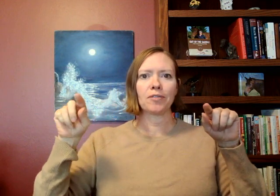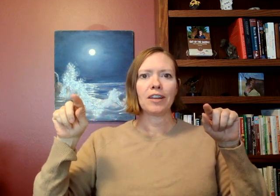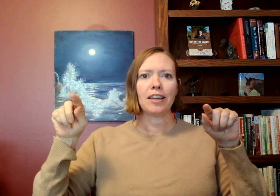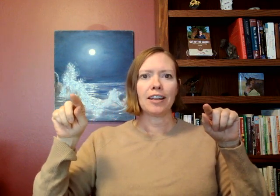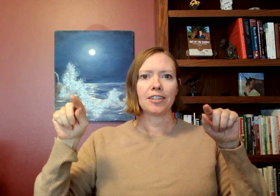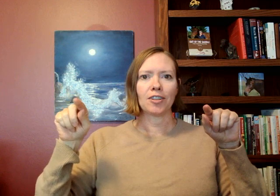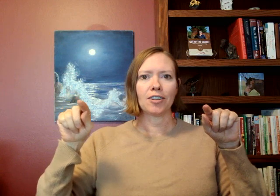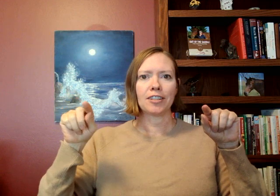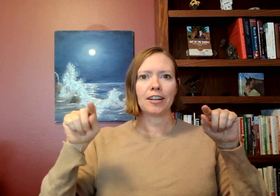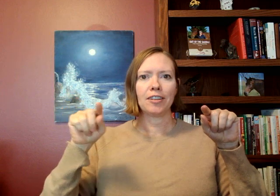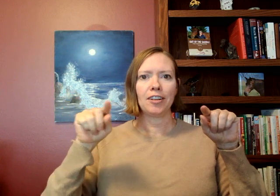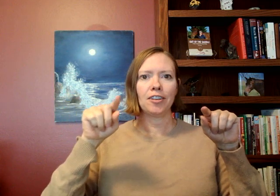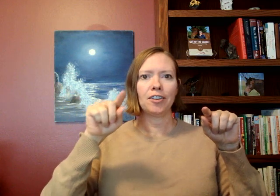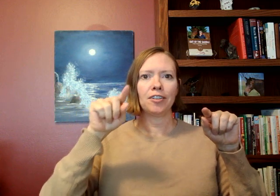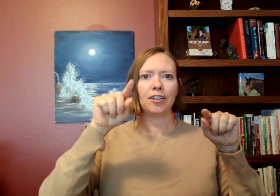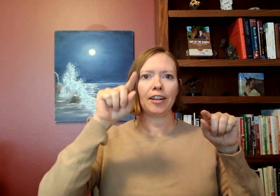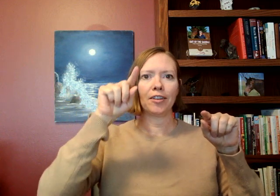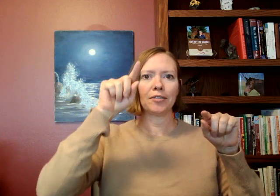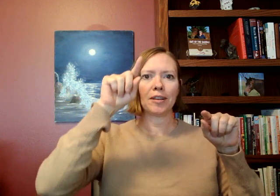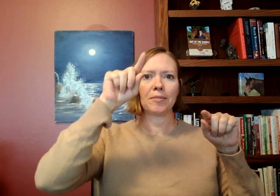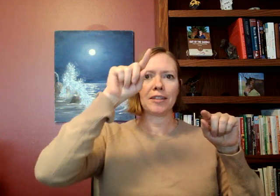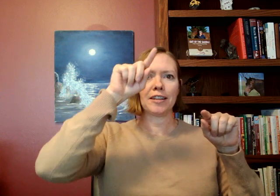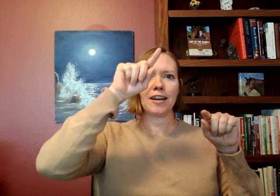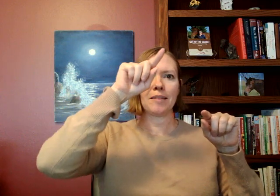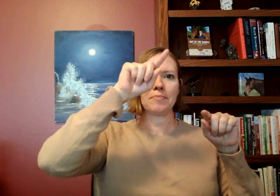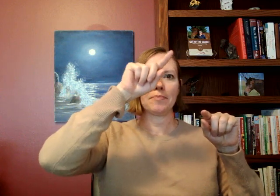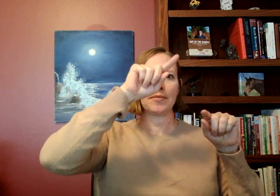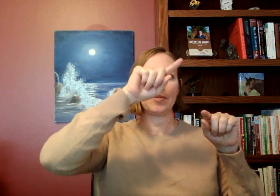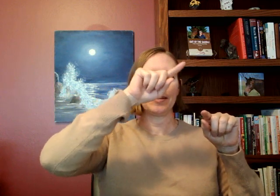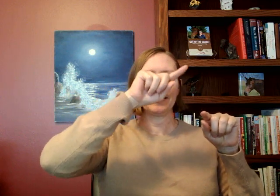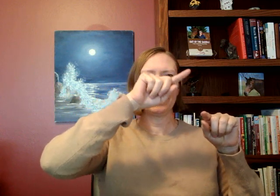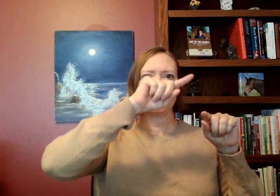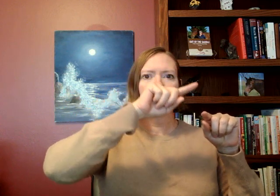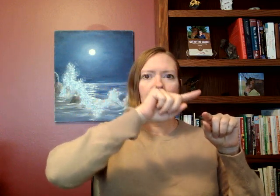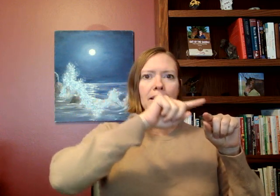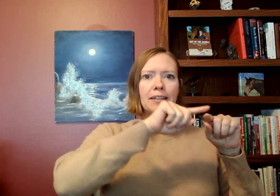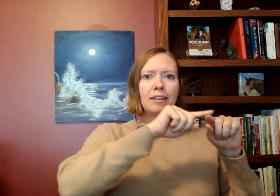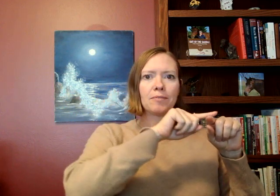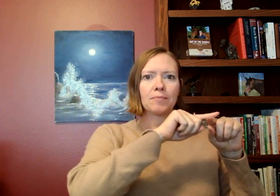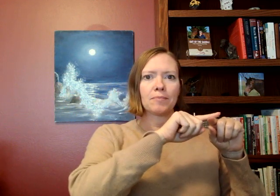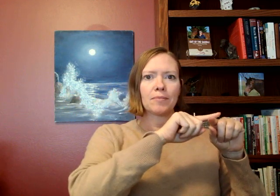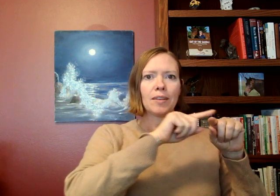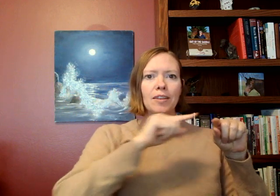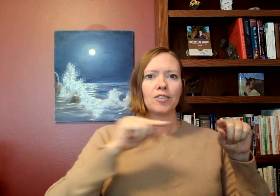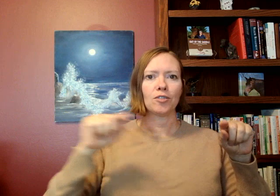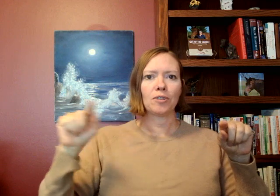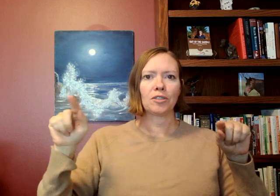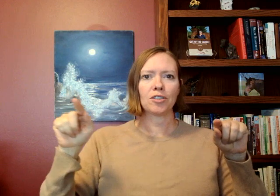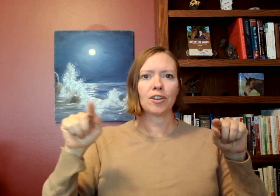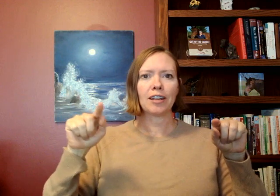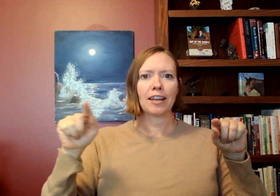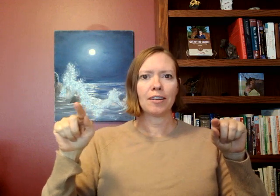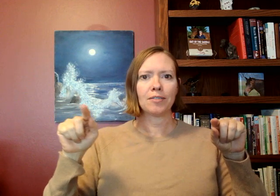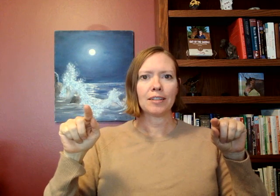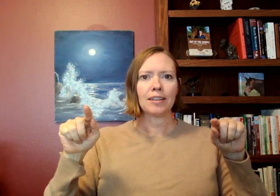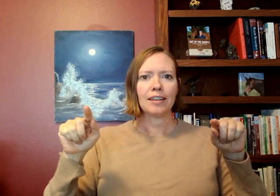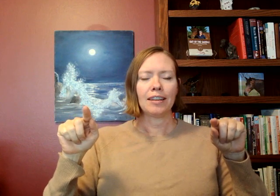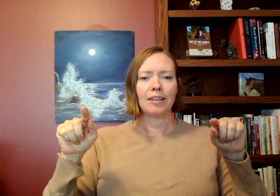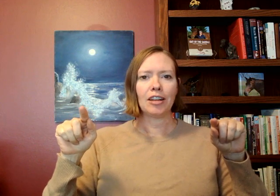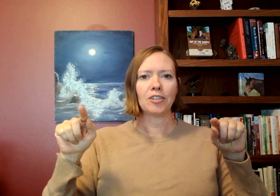it starts out here and it goes up to the top and then it goes back down so when you're starting out in your